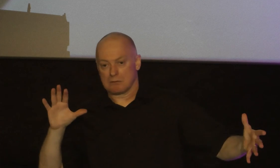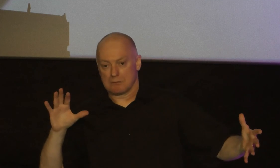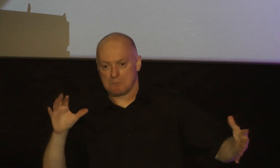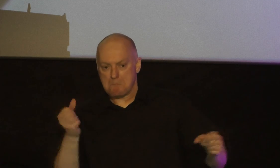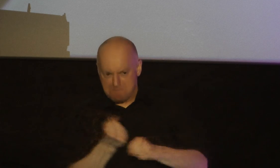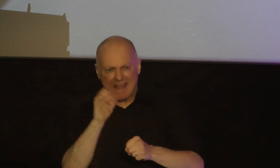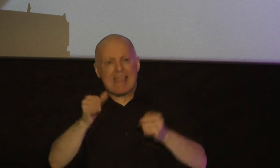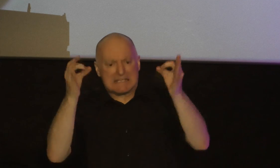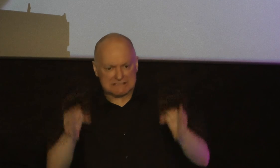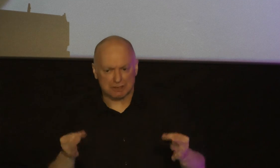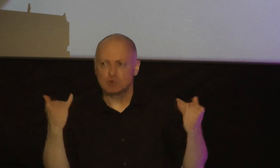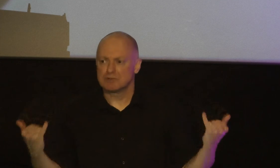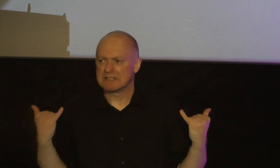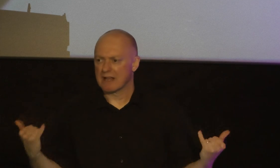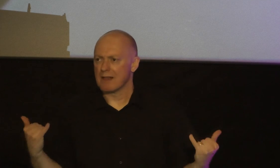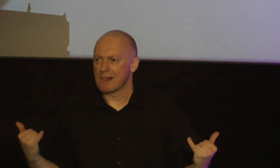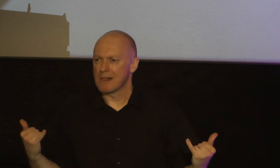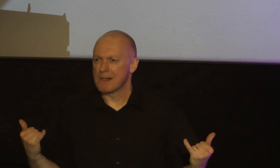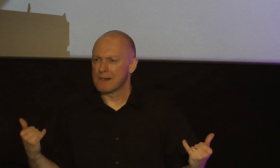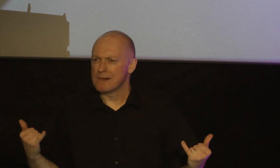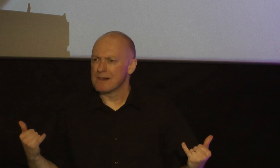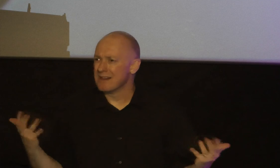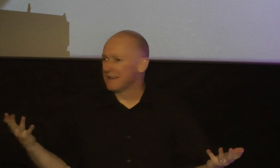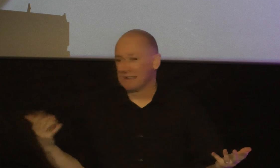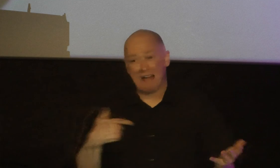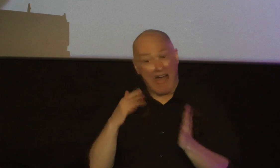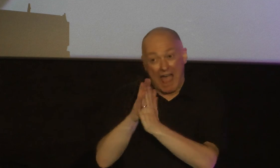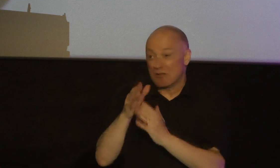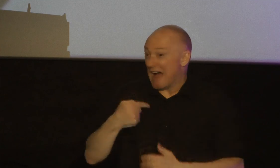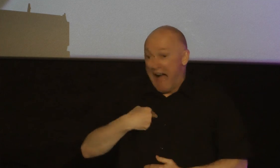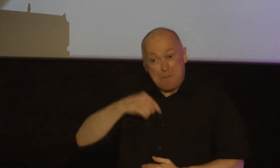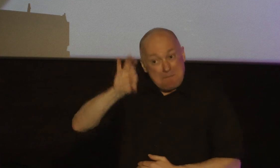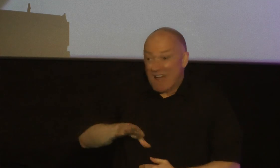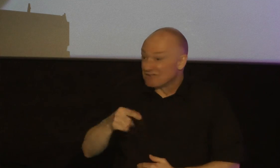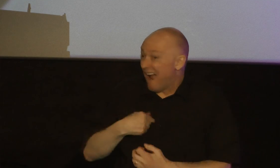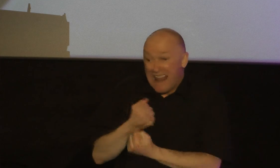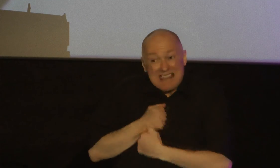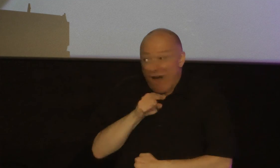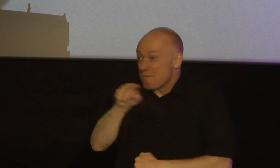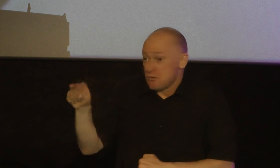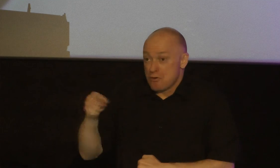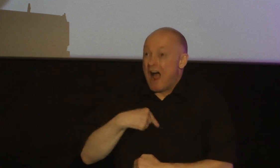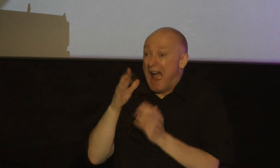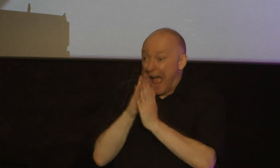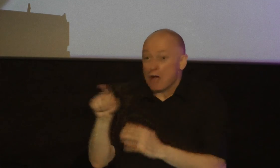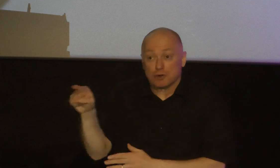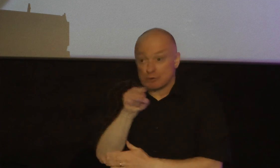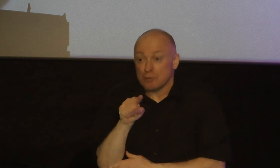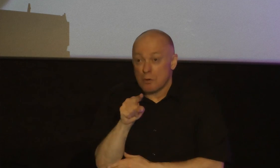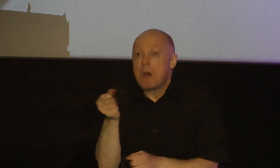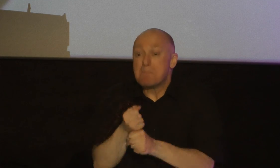would you make that I'm just asking you as your pastor who loves you I'm asking you would you make that decision